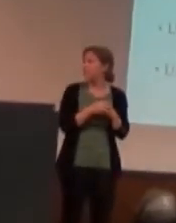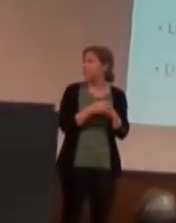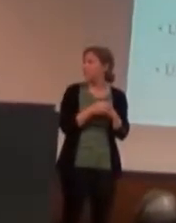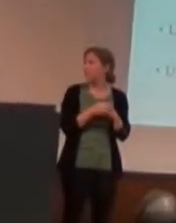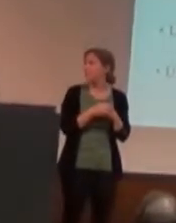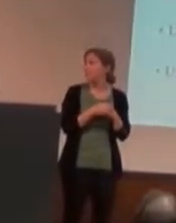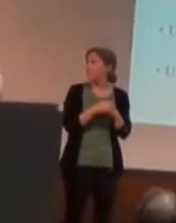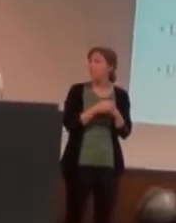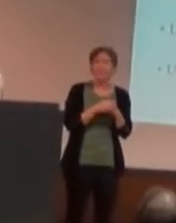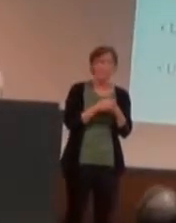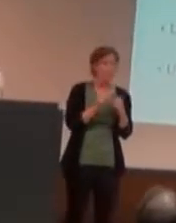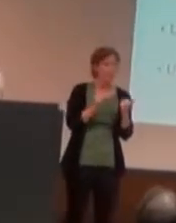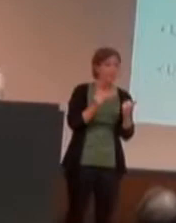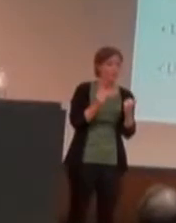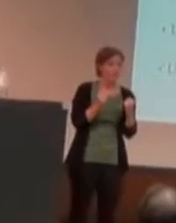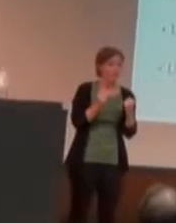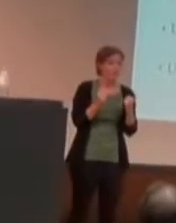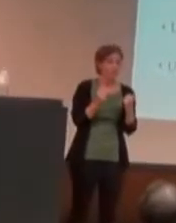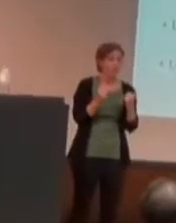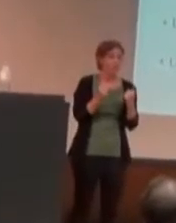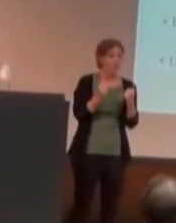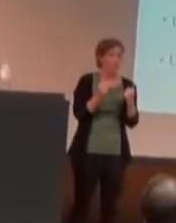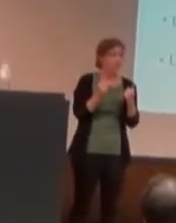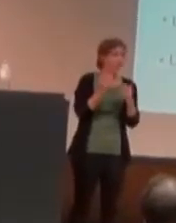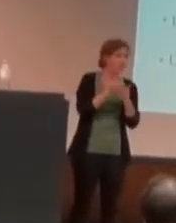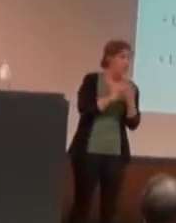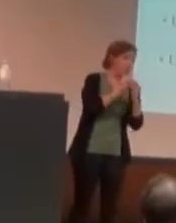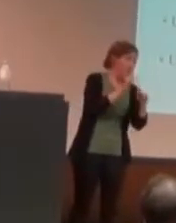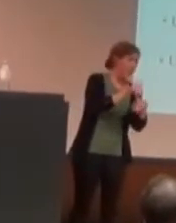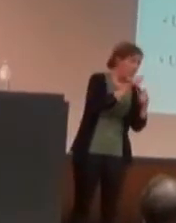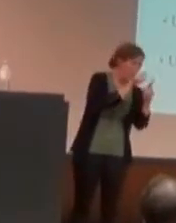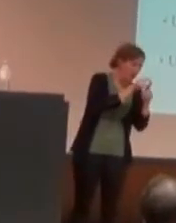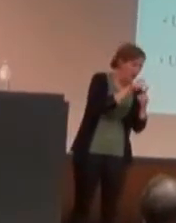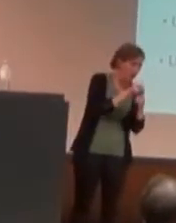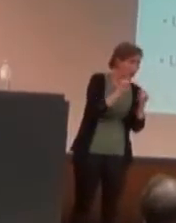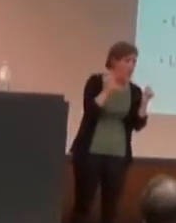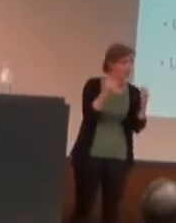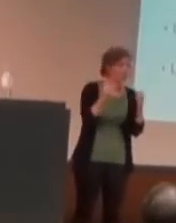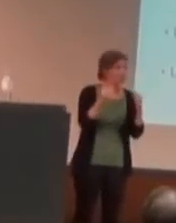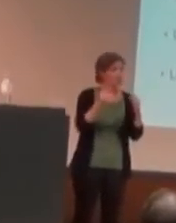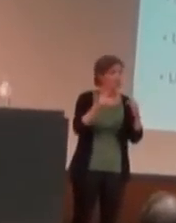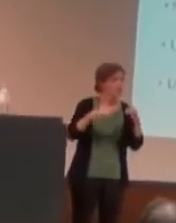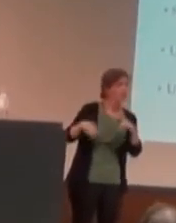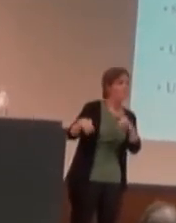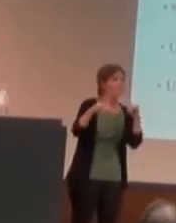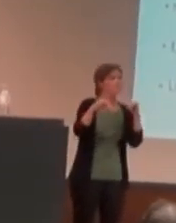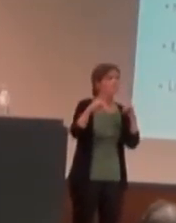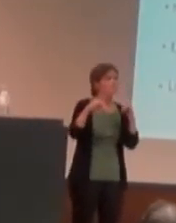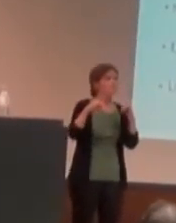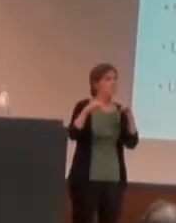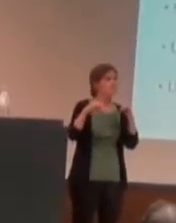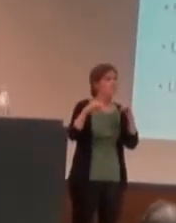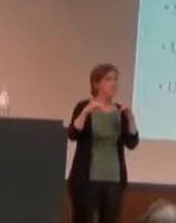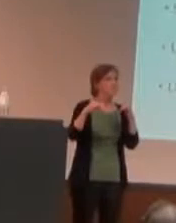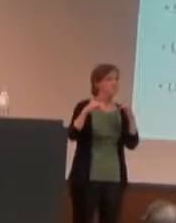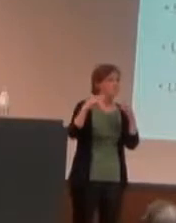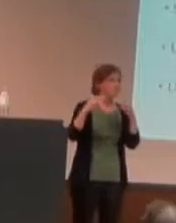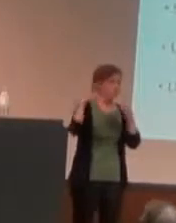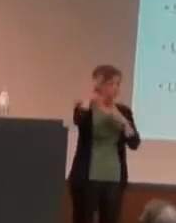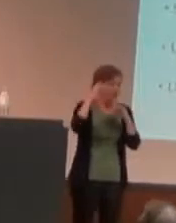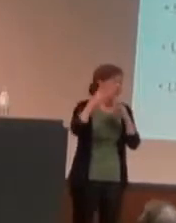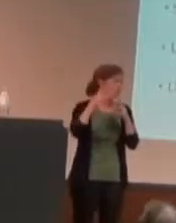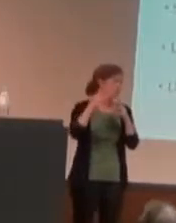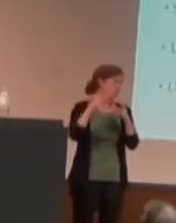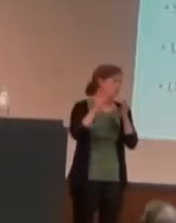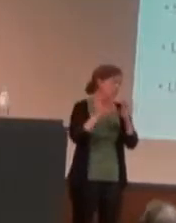intellectual. Some people have a really limited vocabulary. So, if you want people to understand what you're telling them, you have to